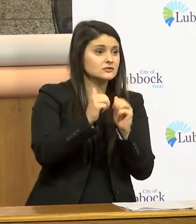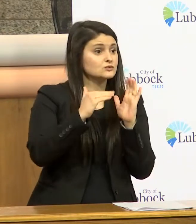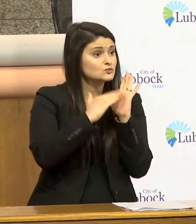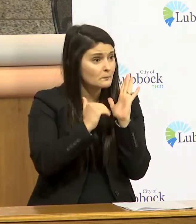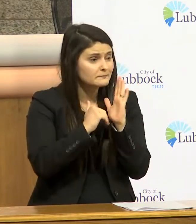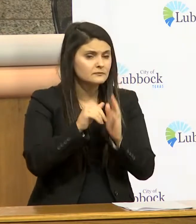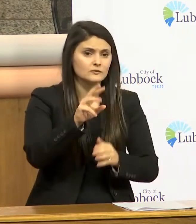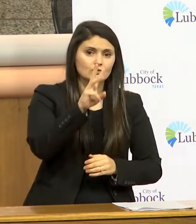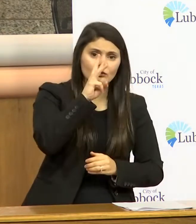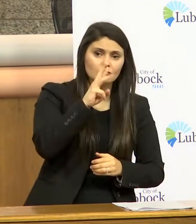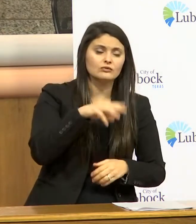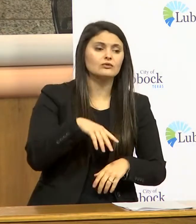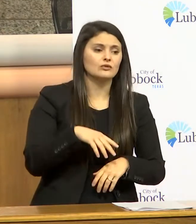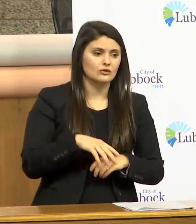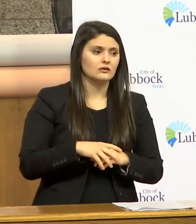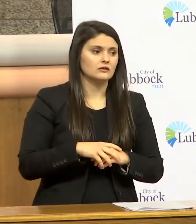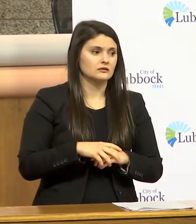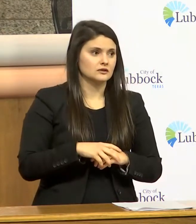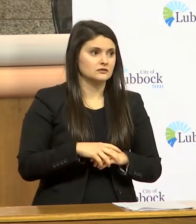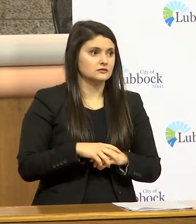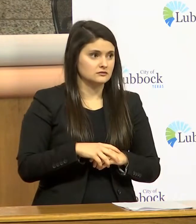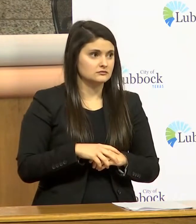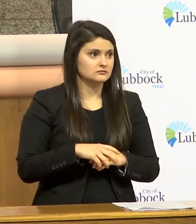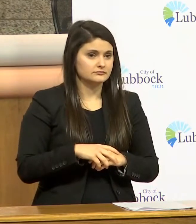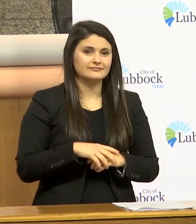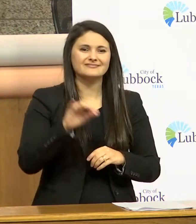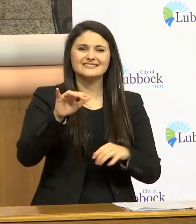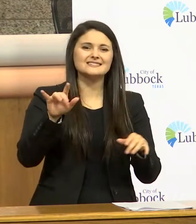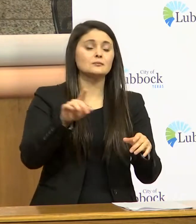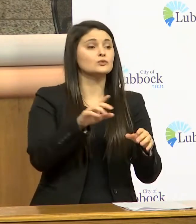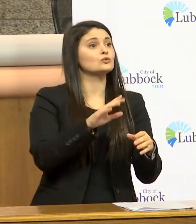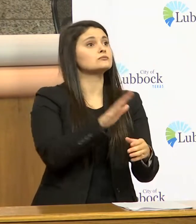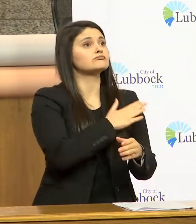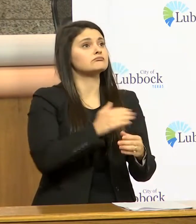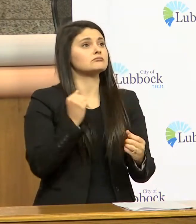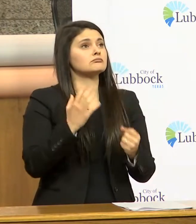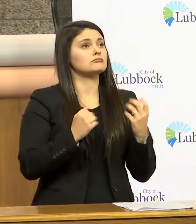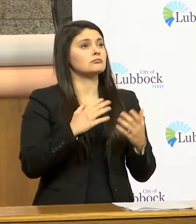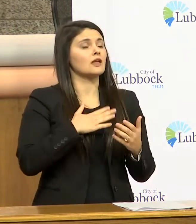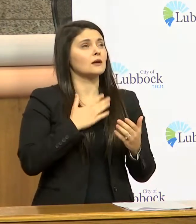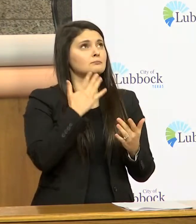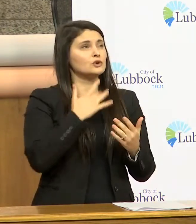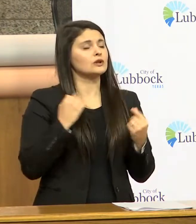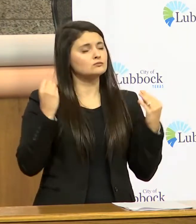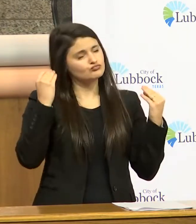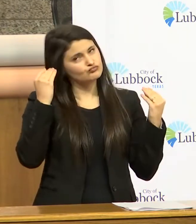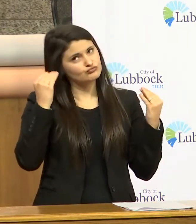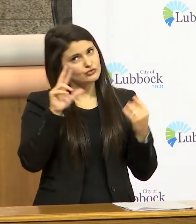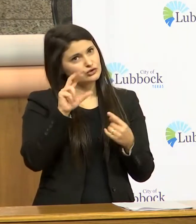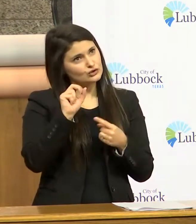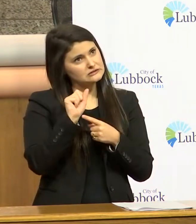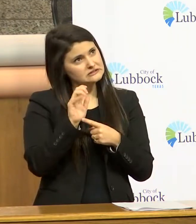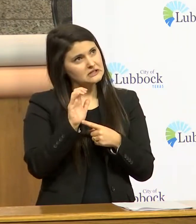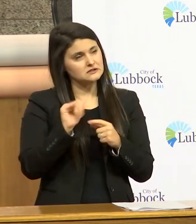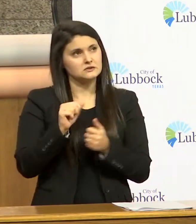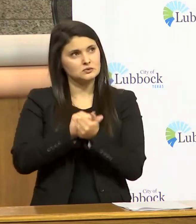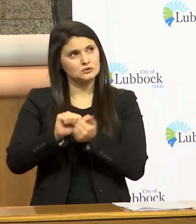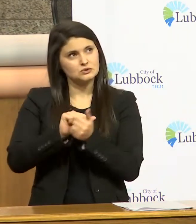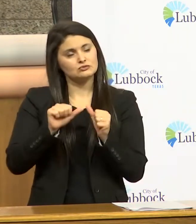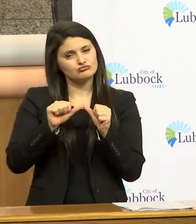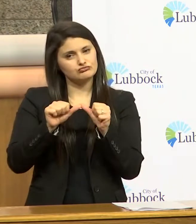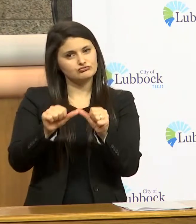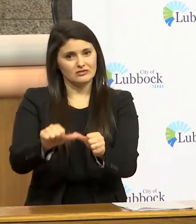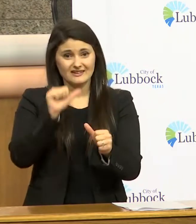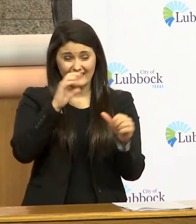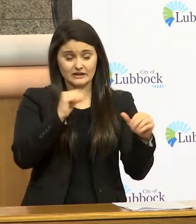and water this is singing yourself happy birthday the entire time 20 to 30 seconds to sing happy birthday to yourself